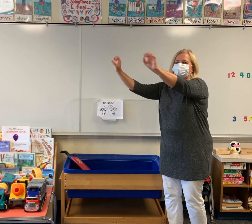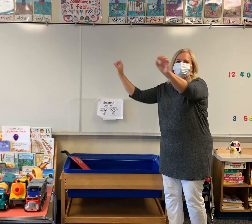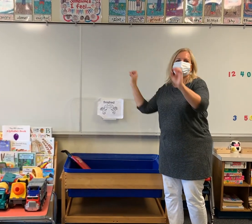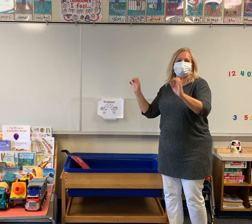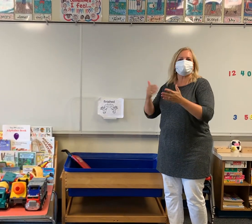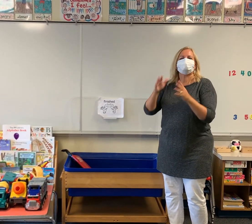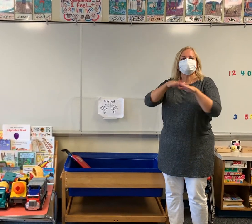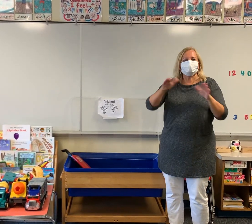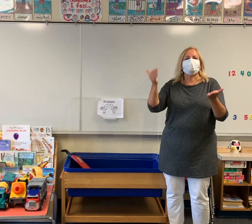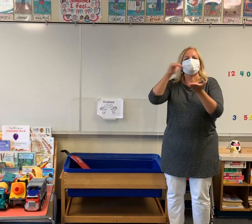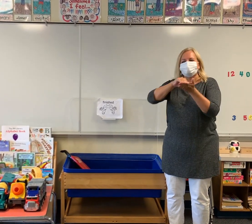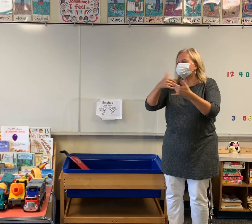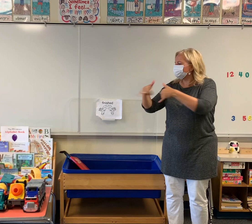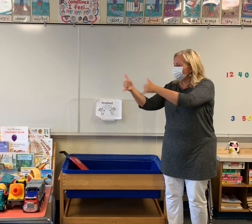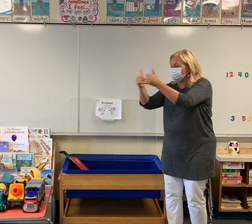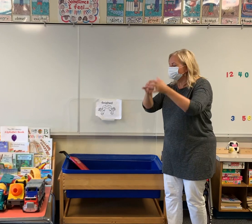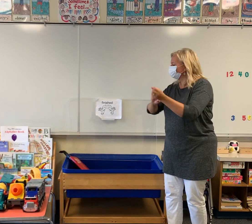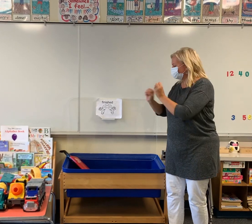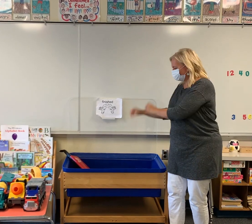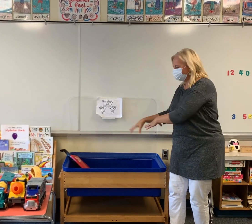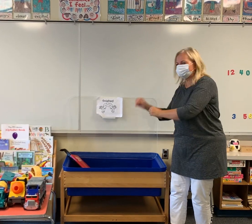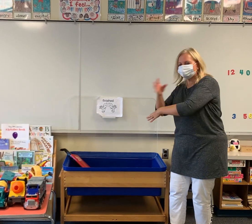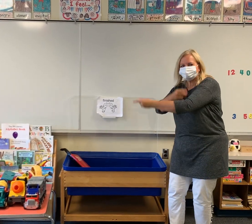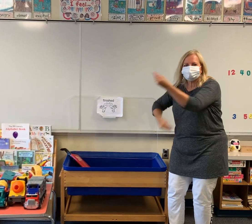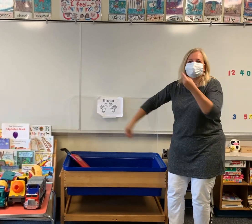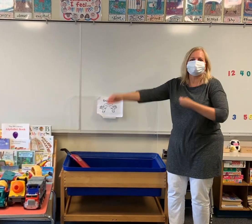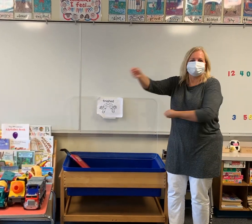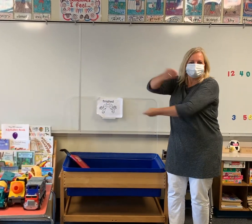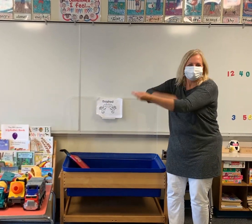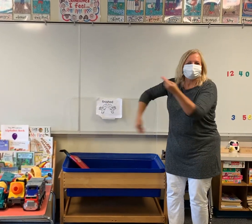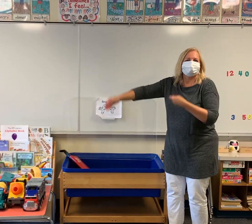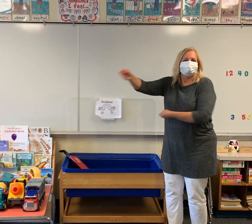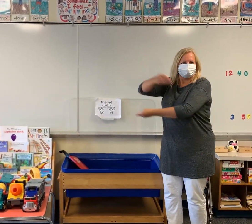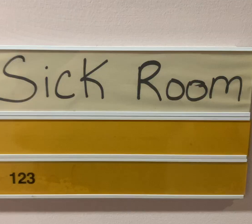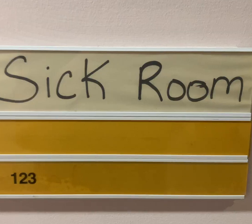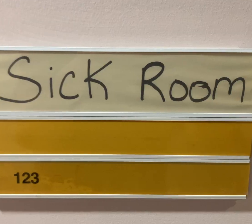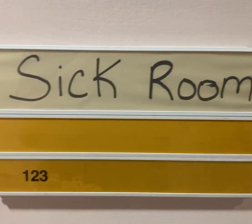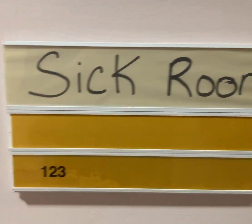returning them back into their respective places. The children will continue this cycle throughout their day.